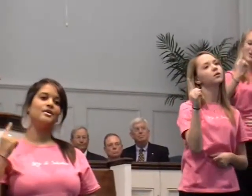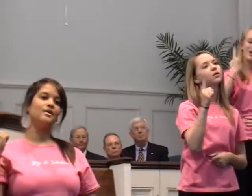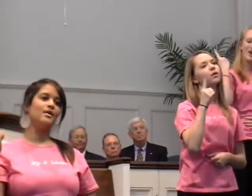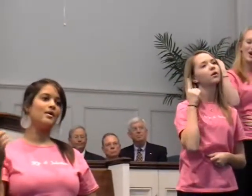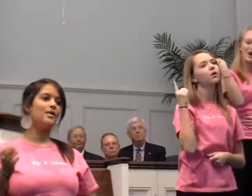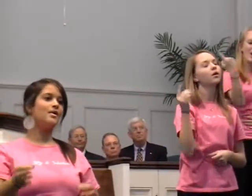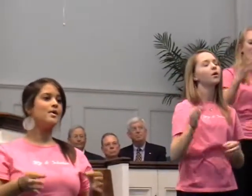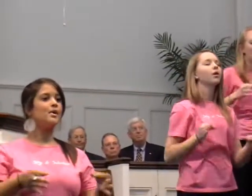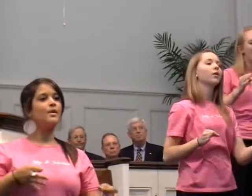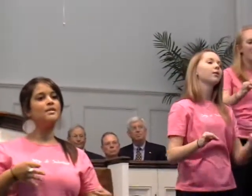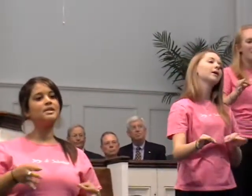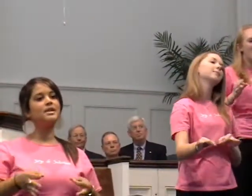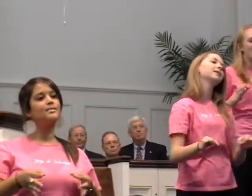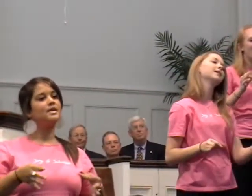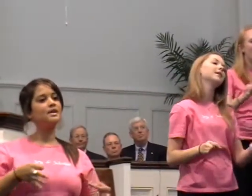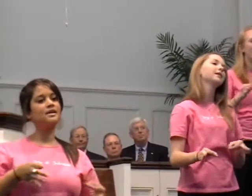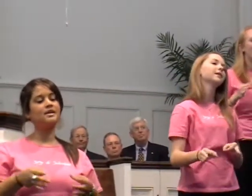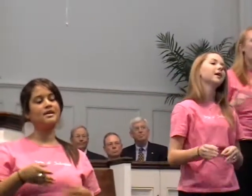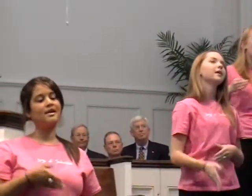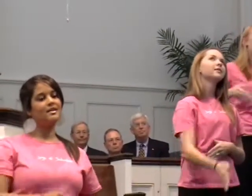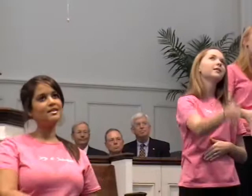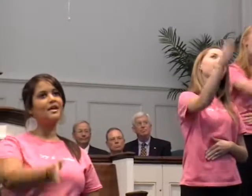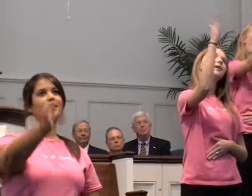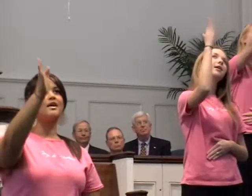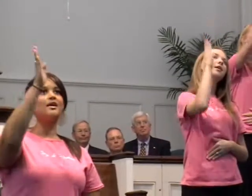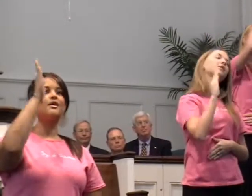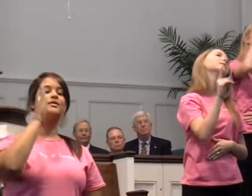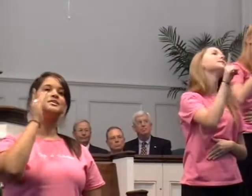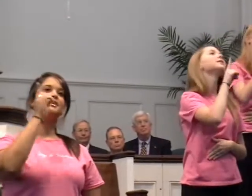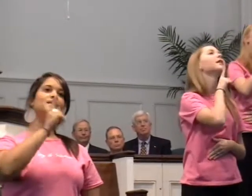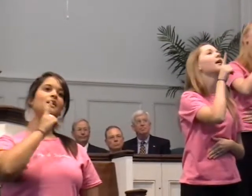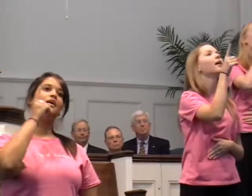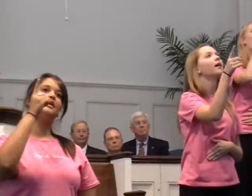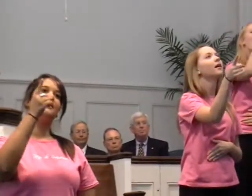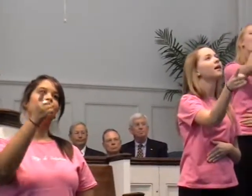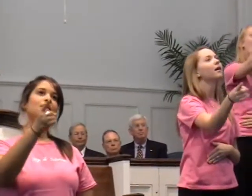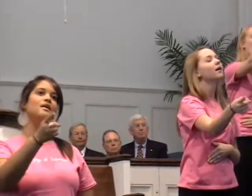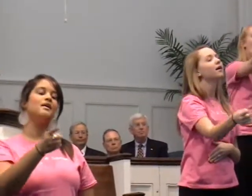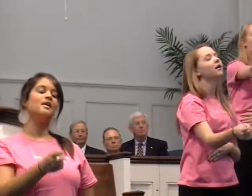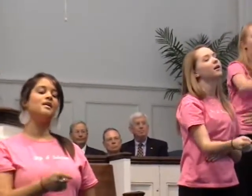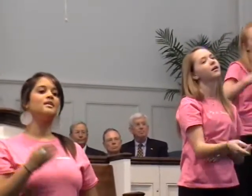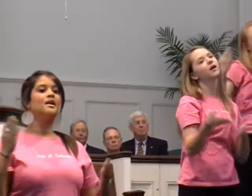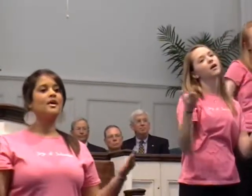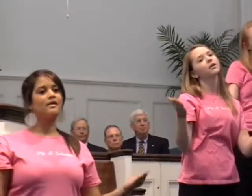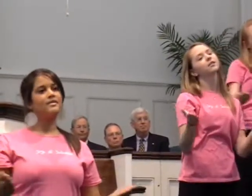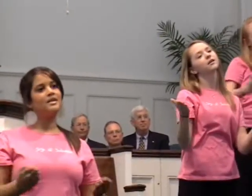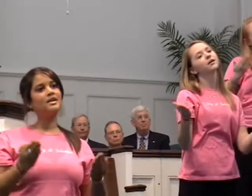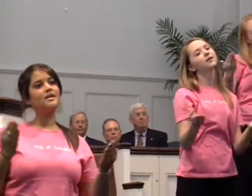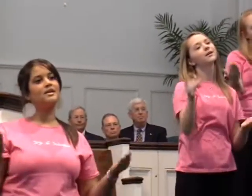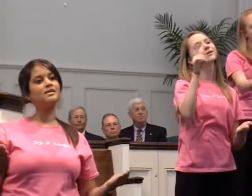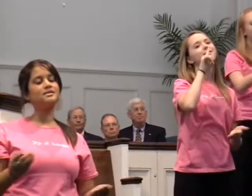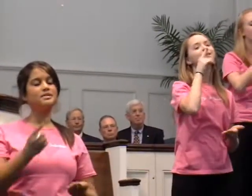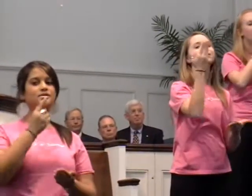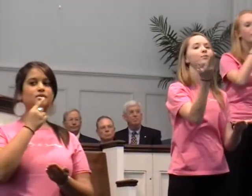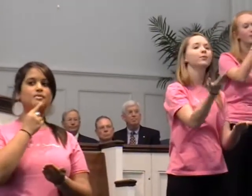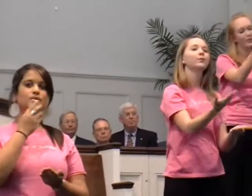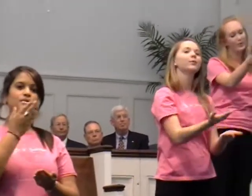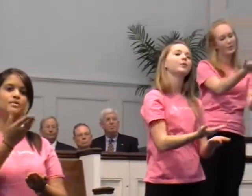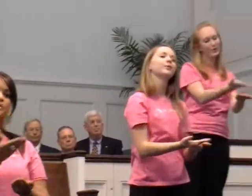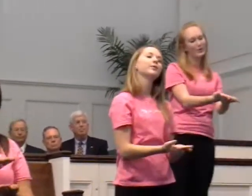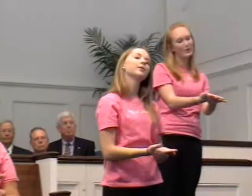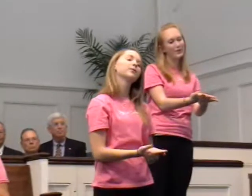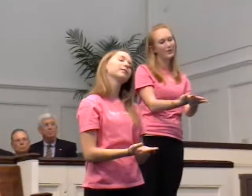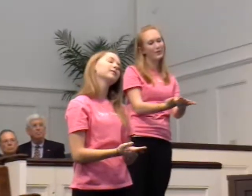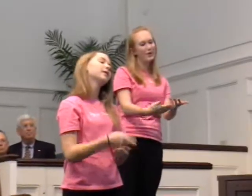it could only be That there is a God, this is the